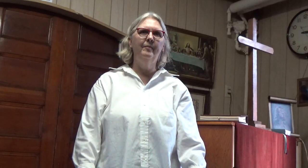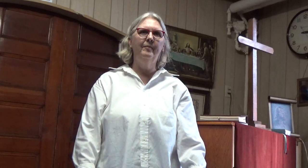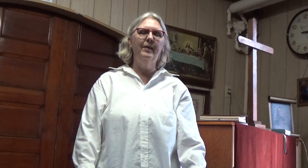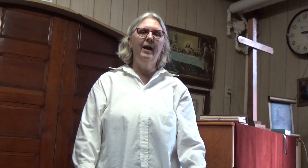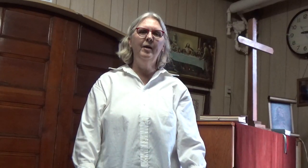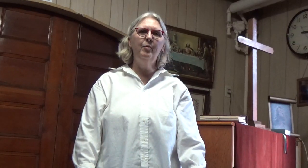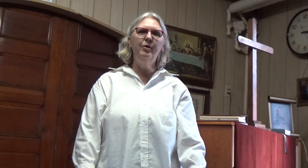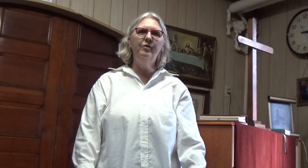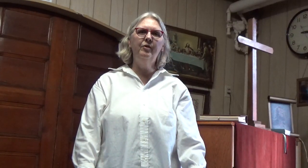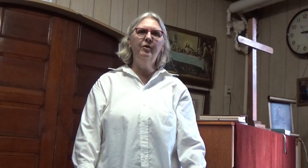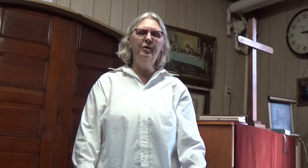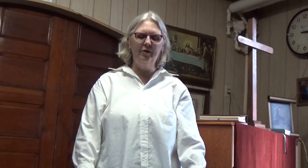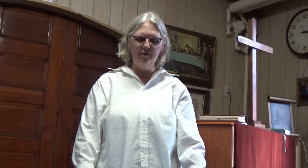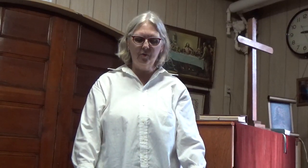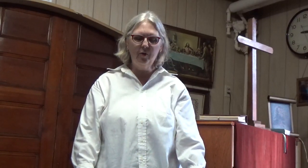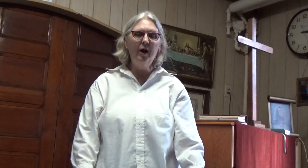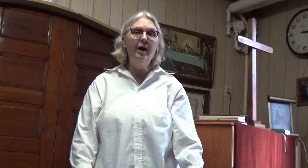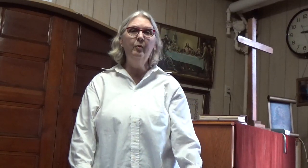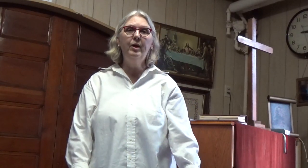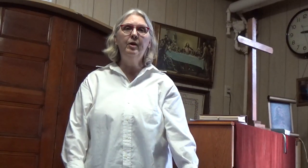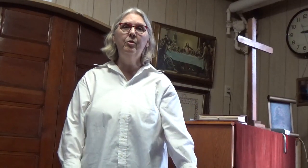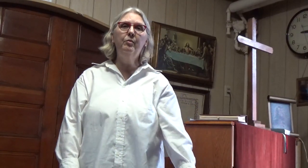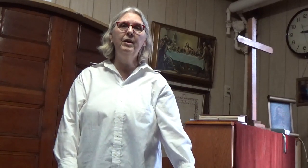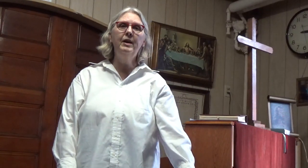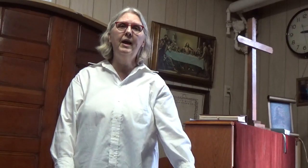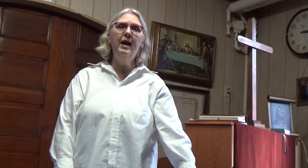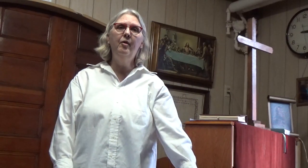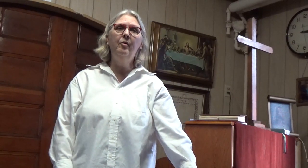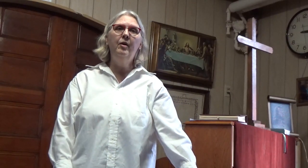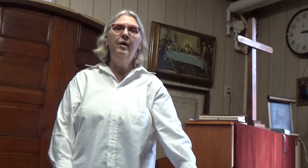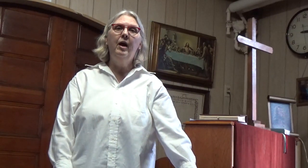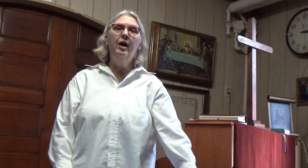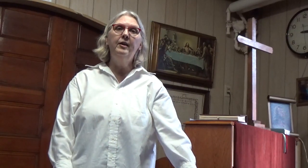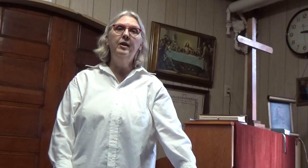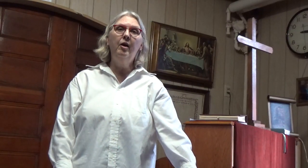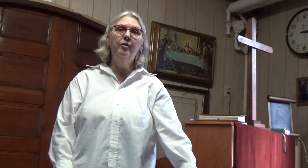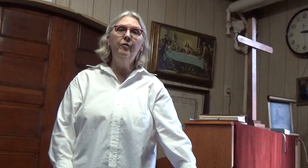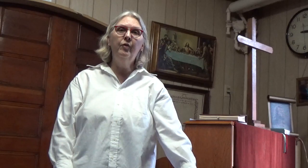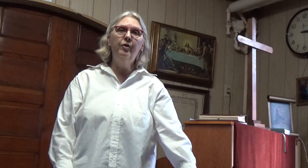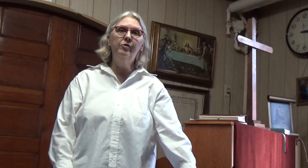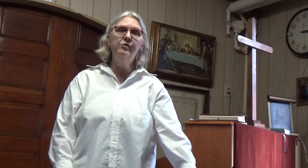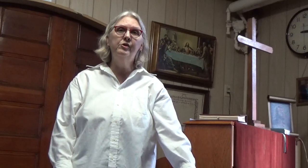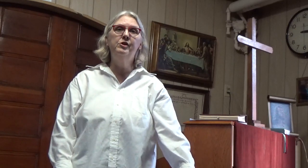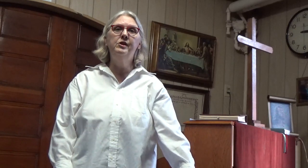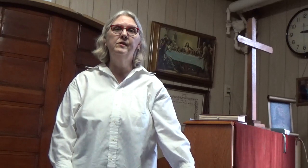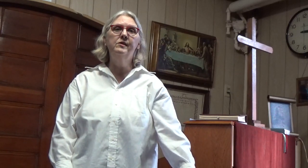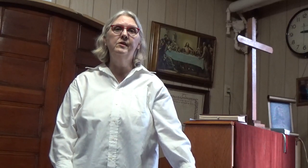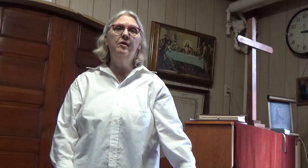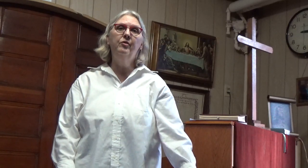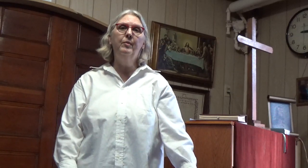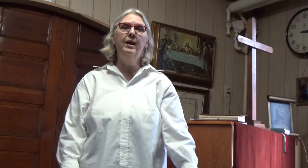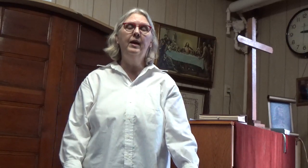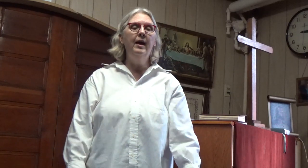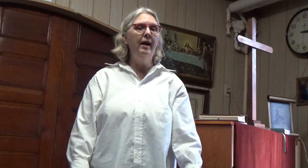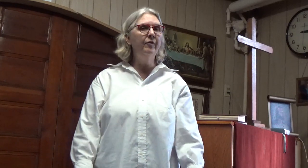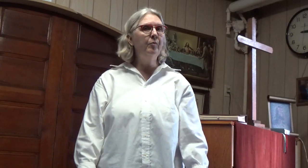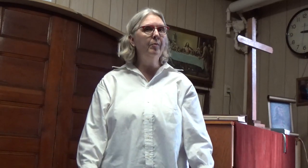Hi boys and girls, we're on week three now. Another verse to Jesus Loves Me. Have you been